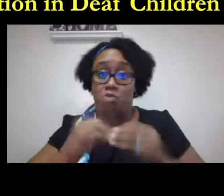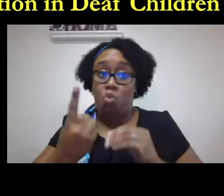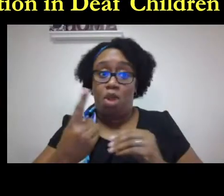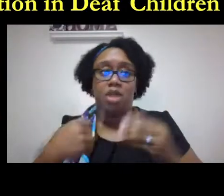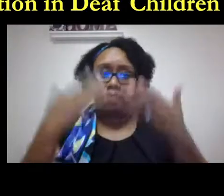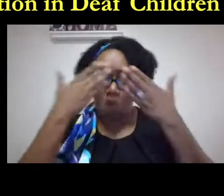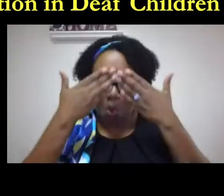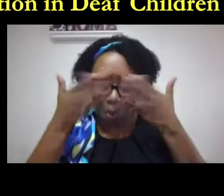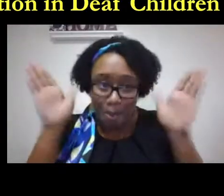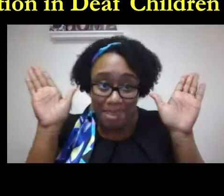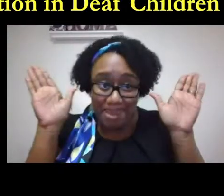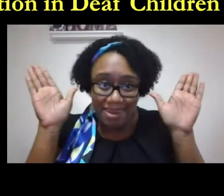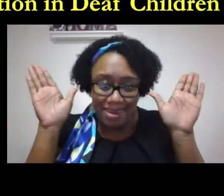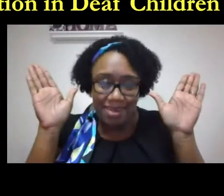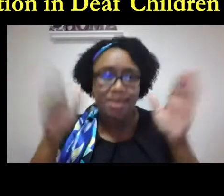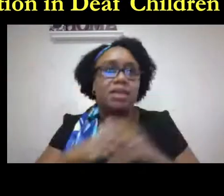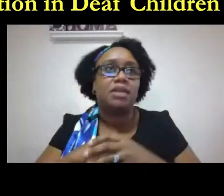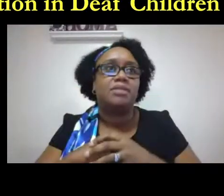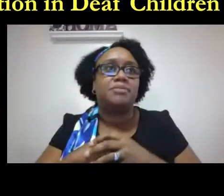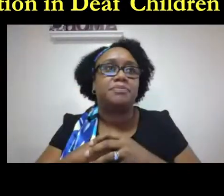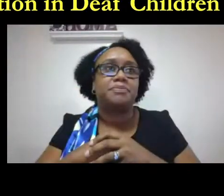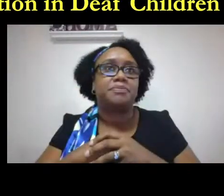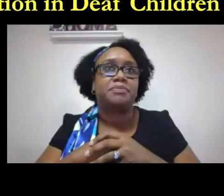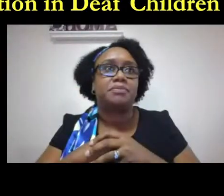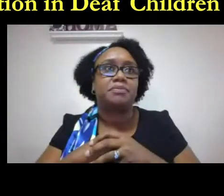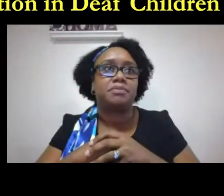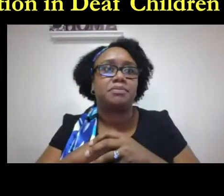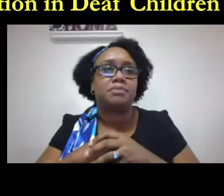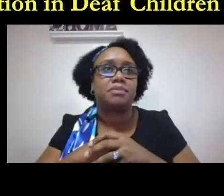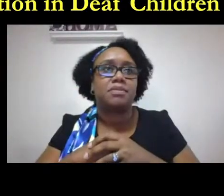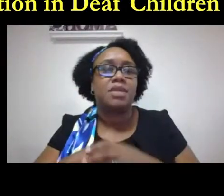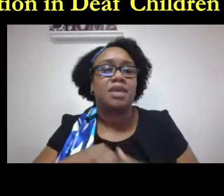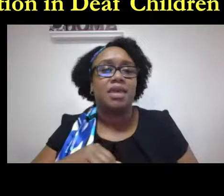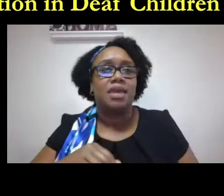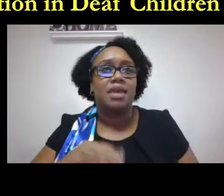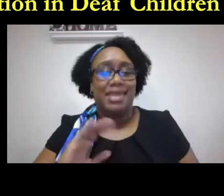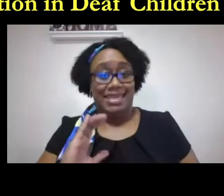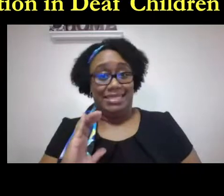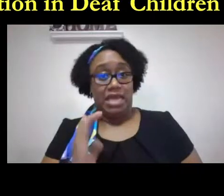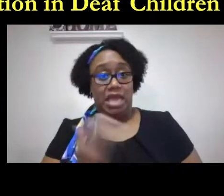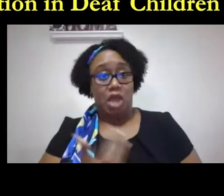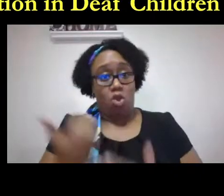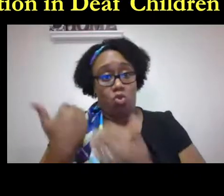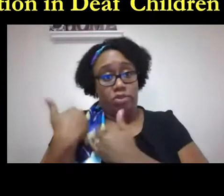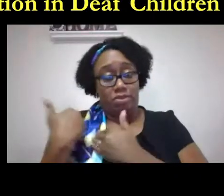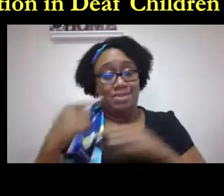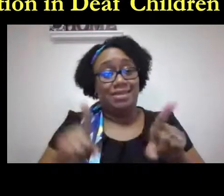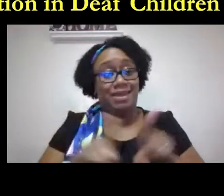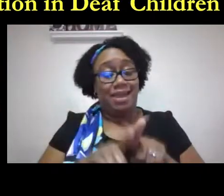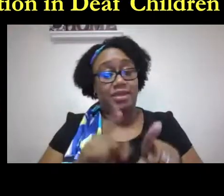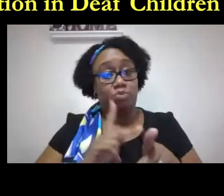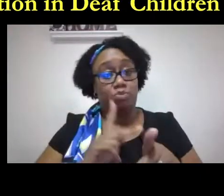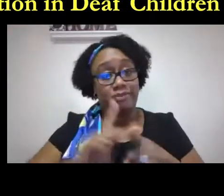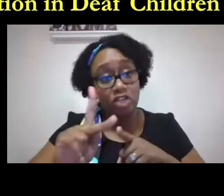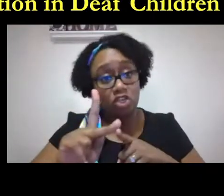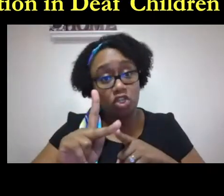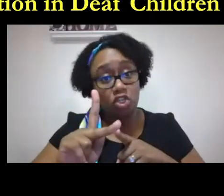i try to encourage audiologists for one to have an open mind